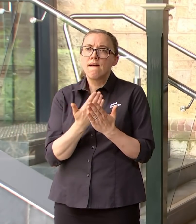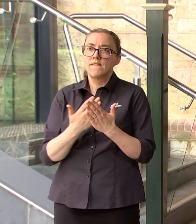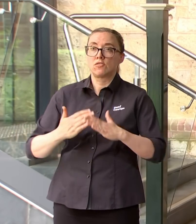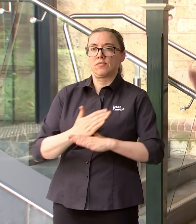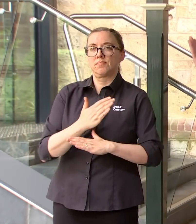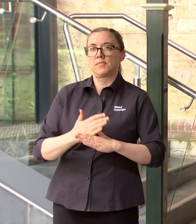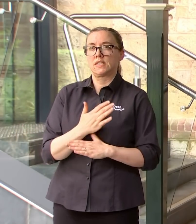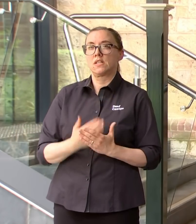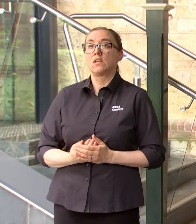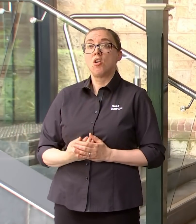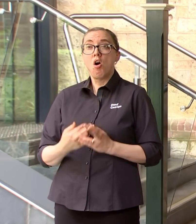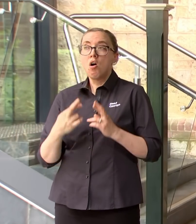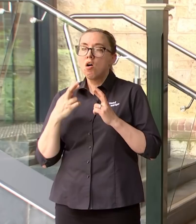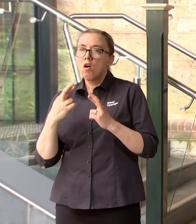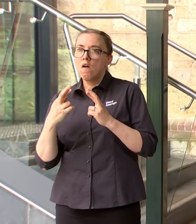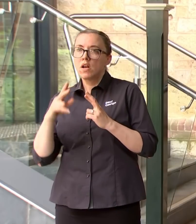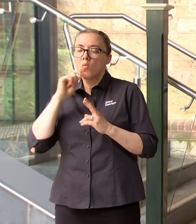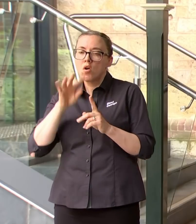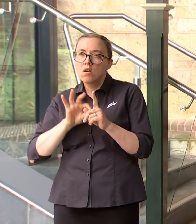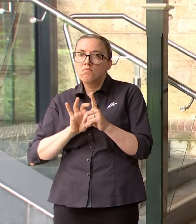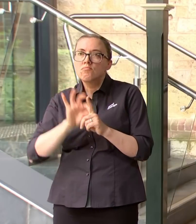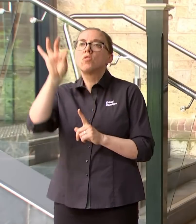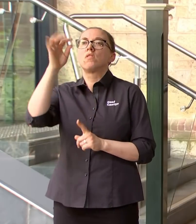quickly as possible and have that bounce out the other side